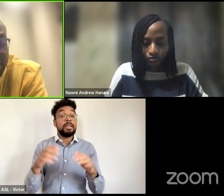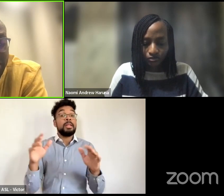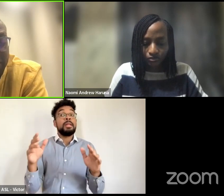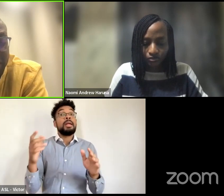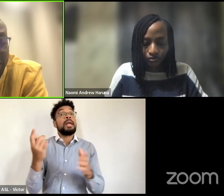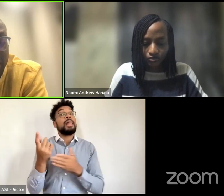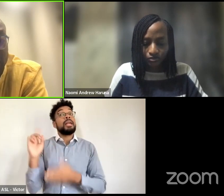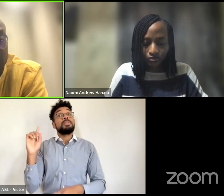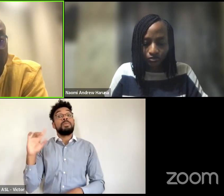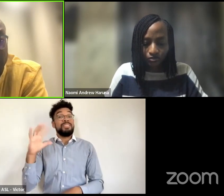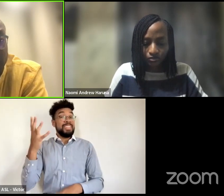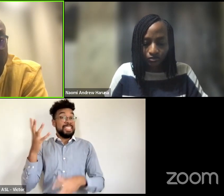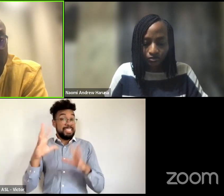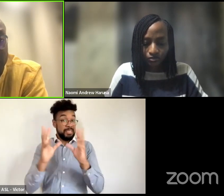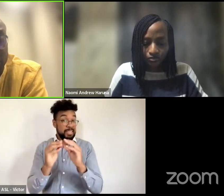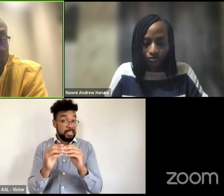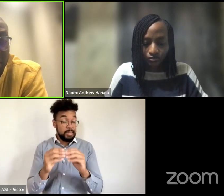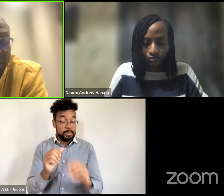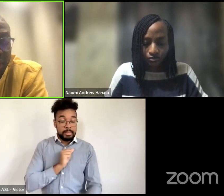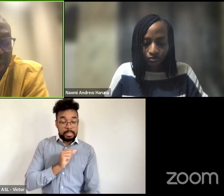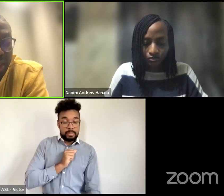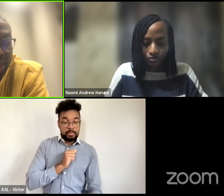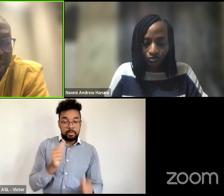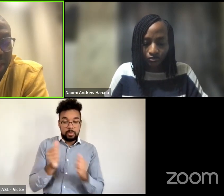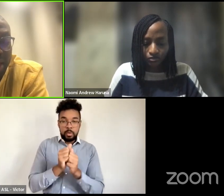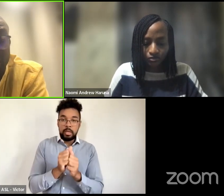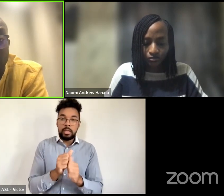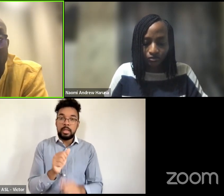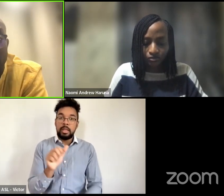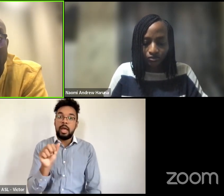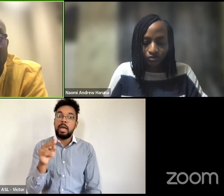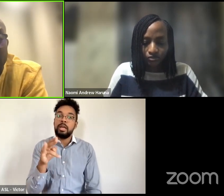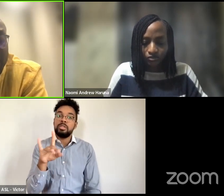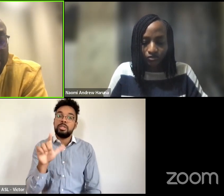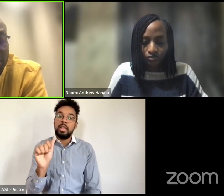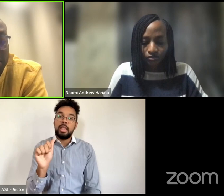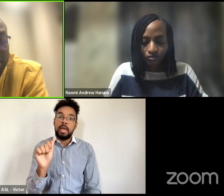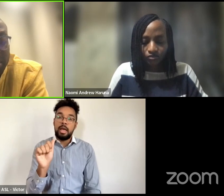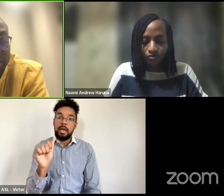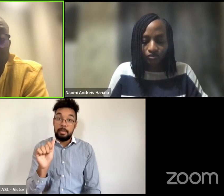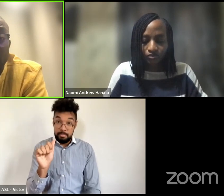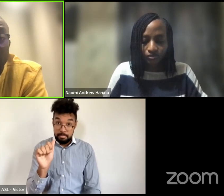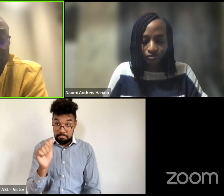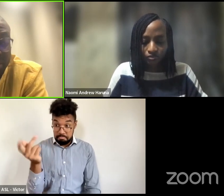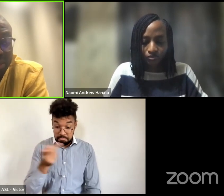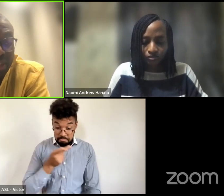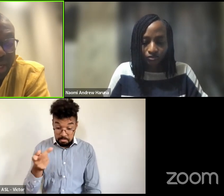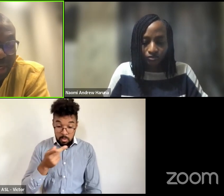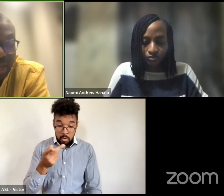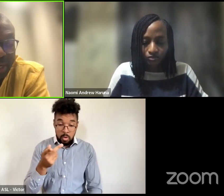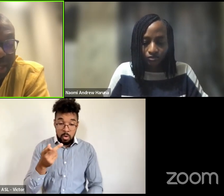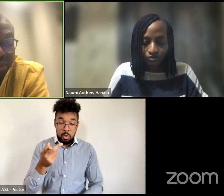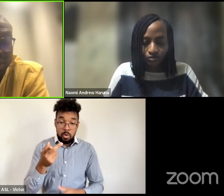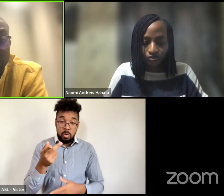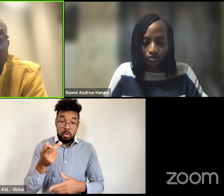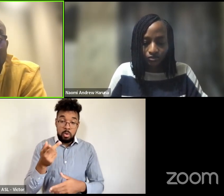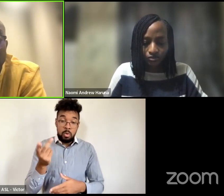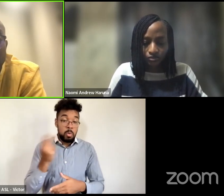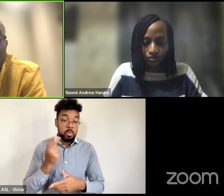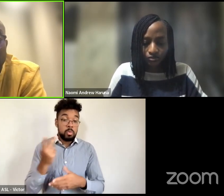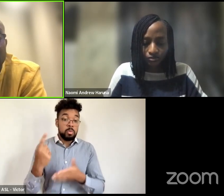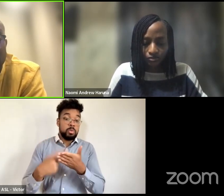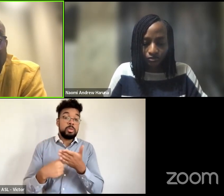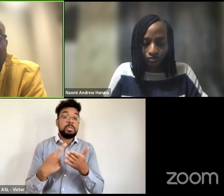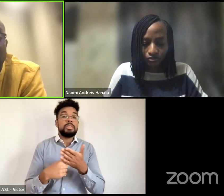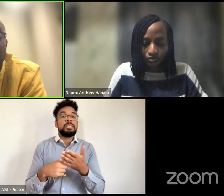myself and um angelia uh m01 talked about eco themes in climate action